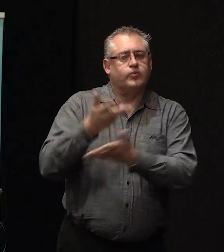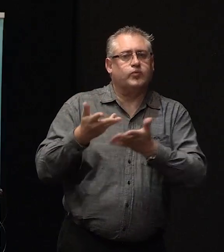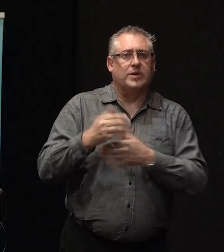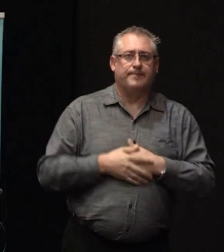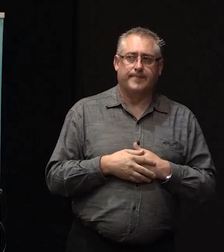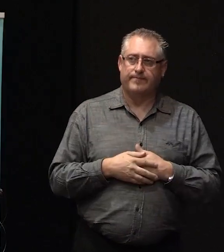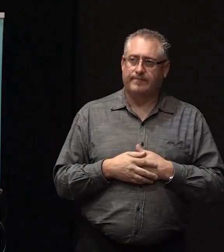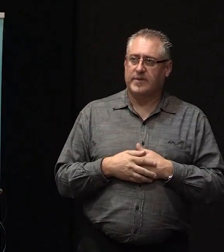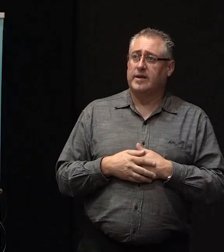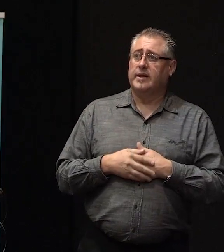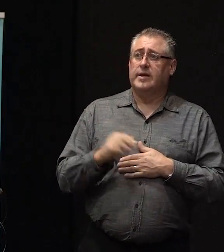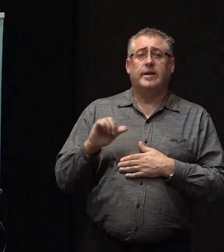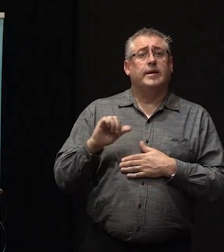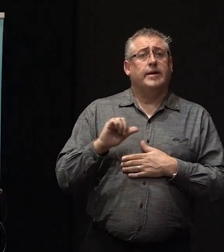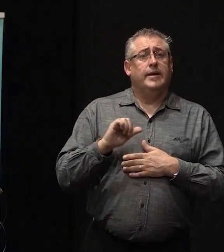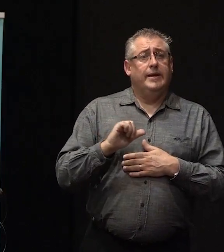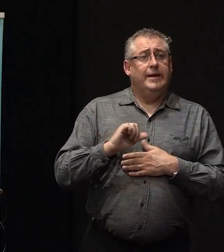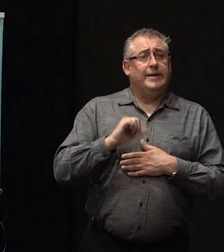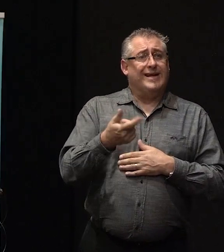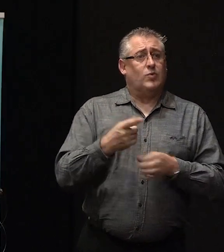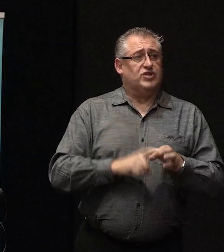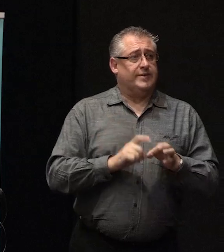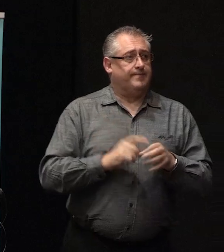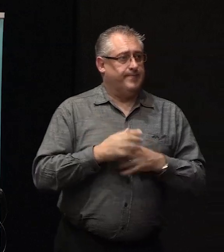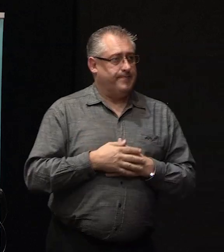move on to the next, any further, next question?